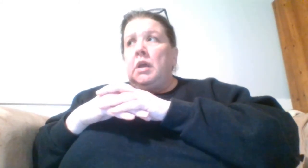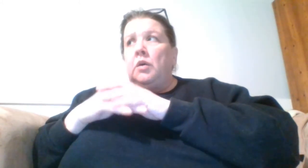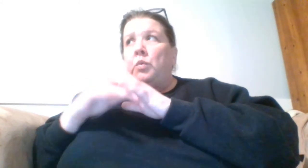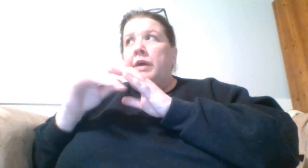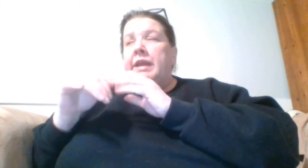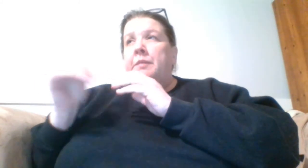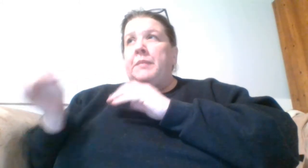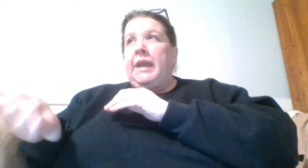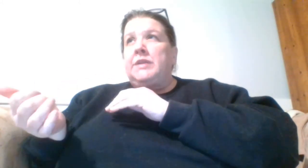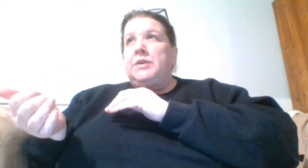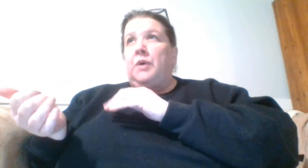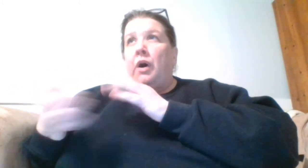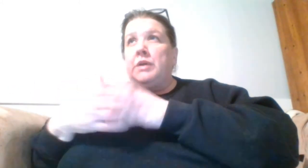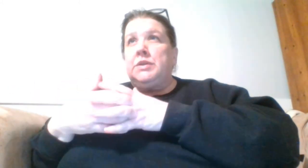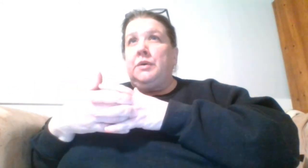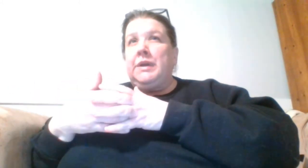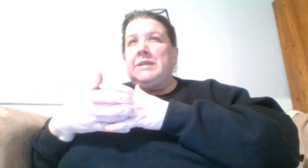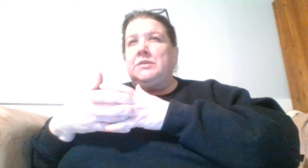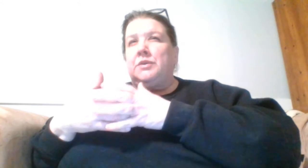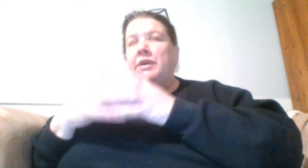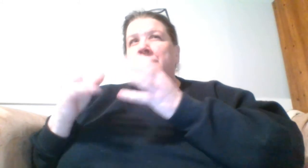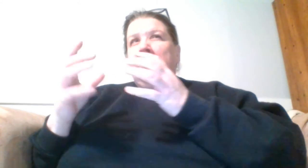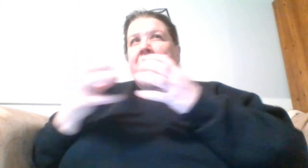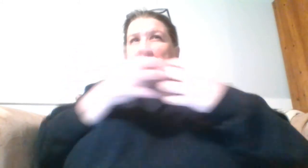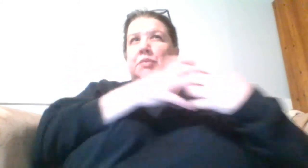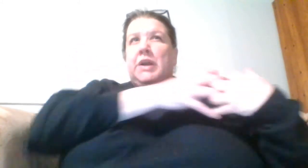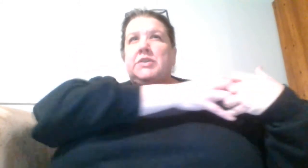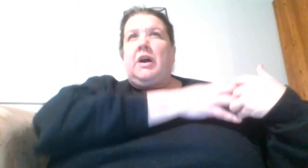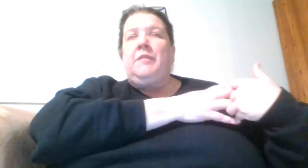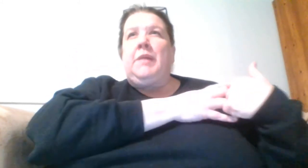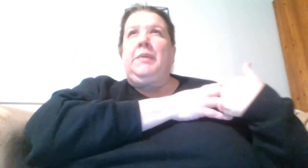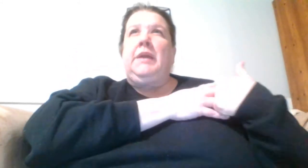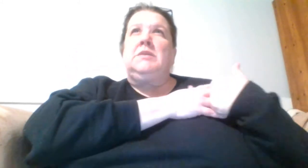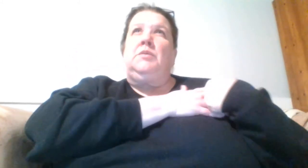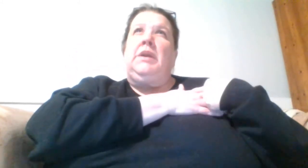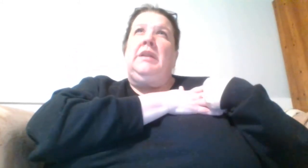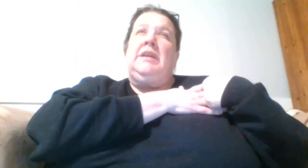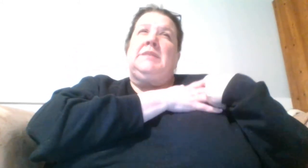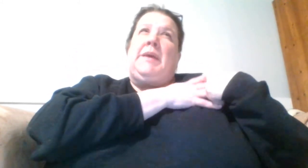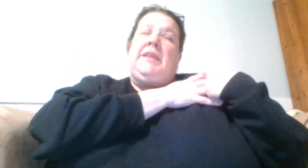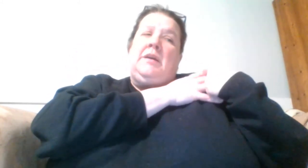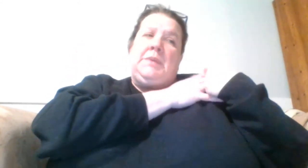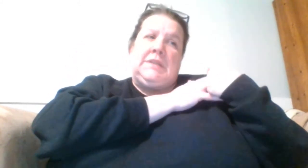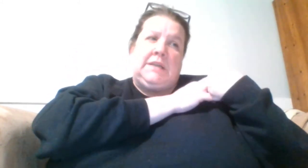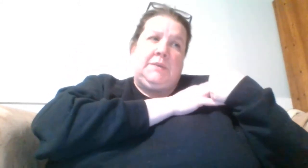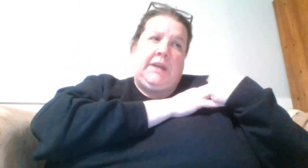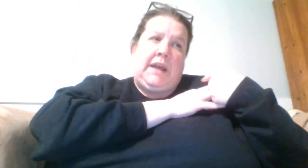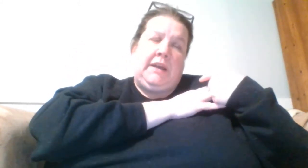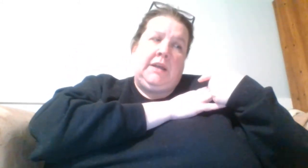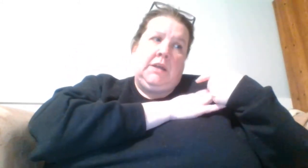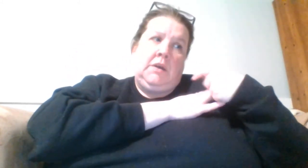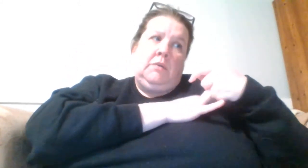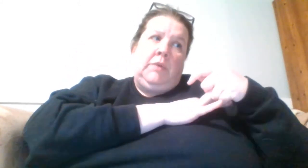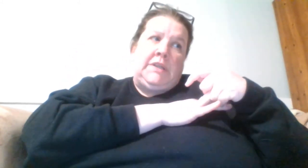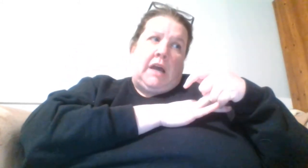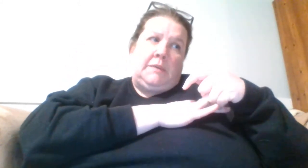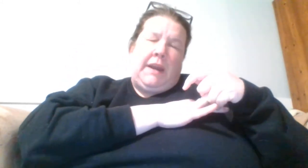What that may do also is sort of take some pressure off my plate. So one of the things my therapist last week and I, we talked about